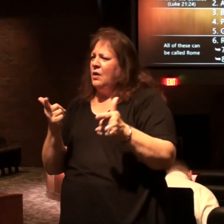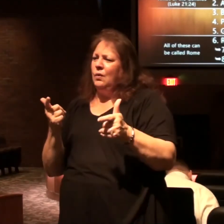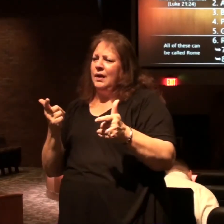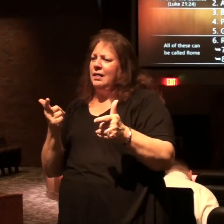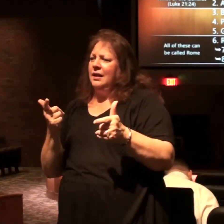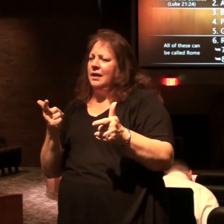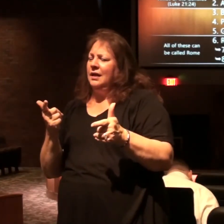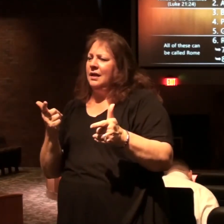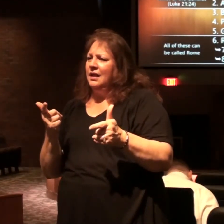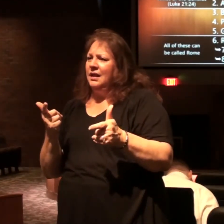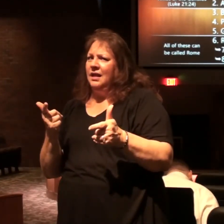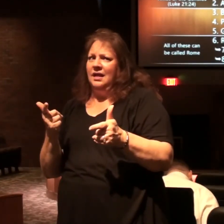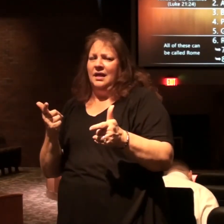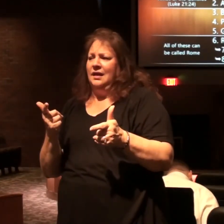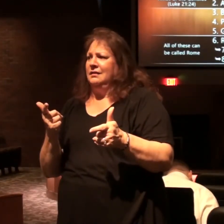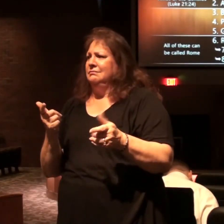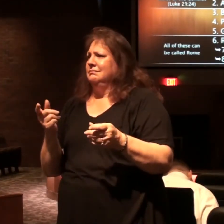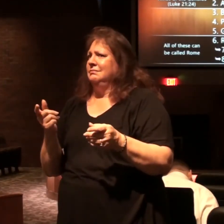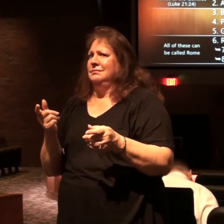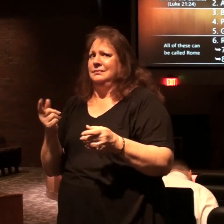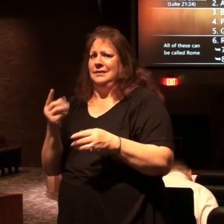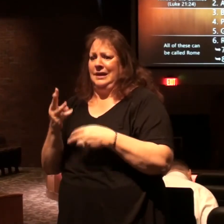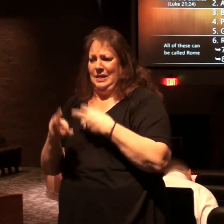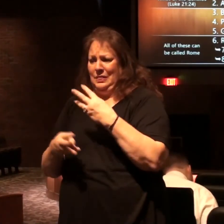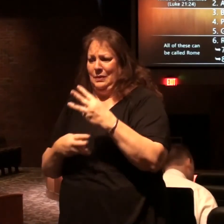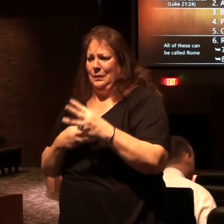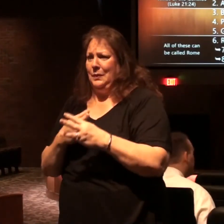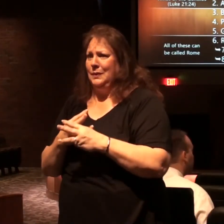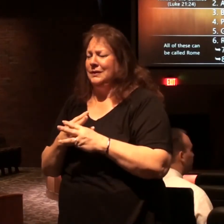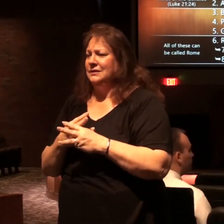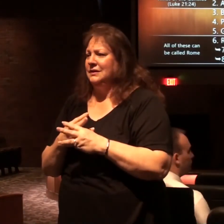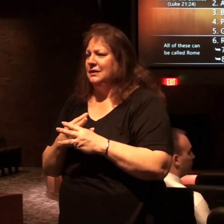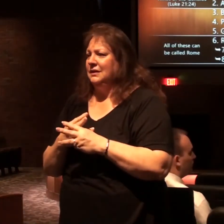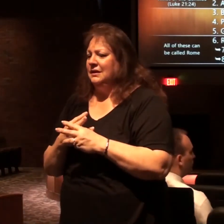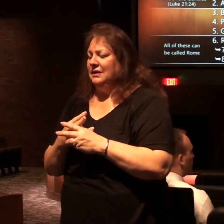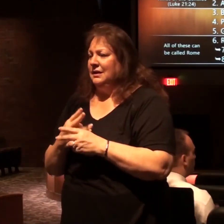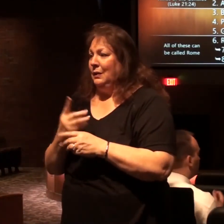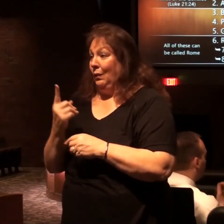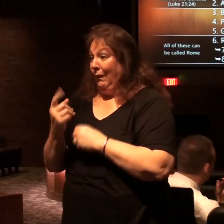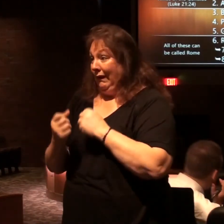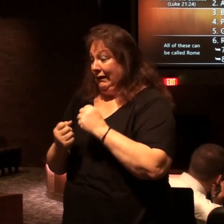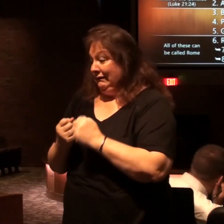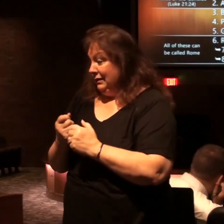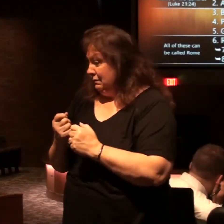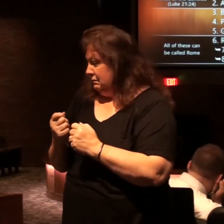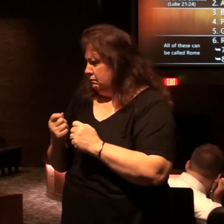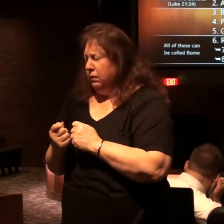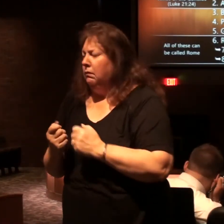things happen look at how quickly things have changed in the world in the last year